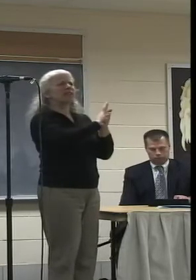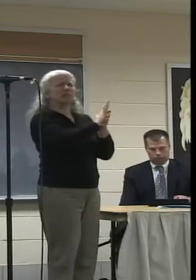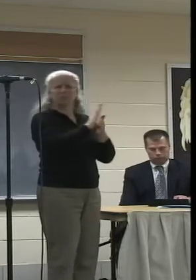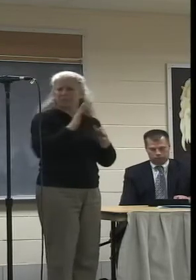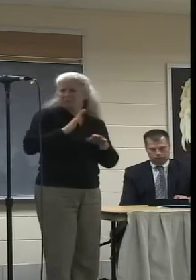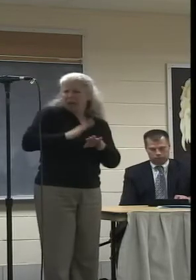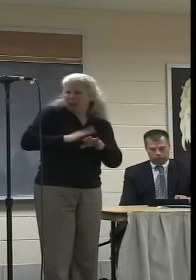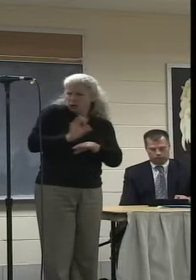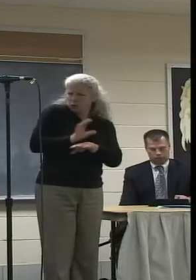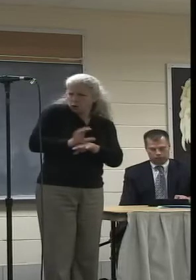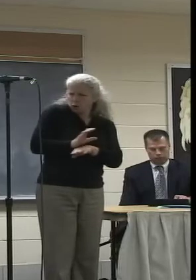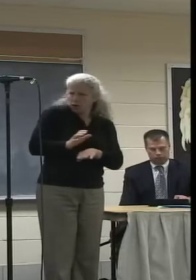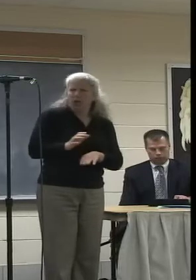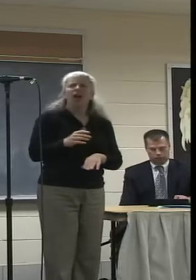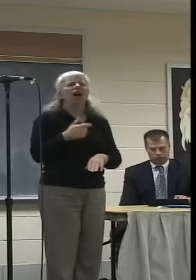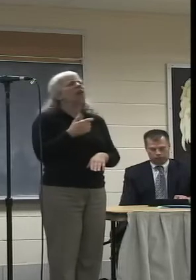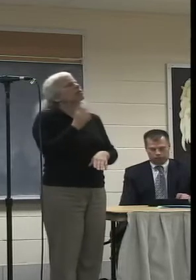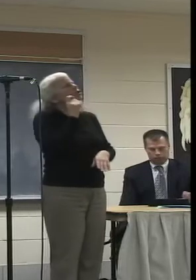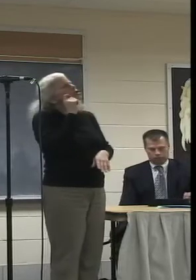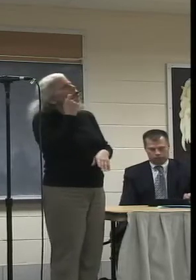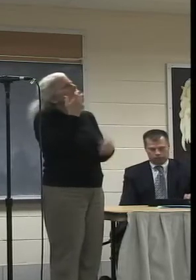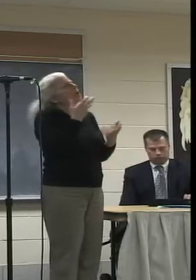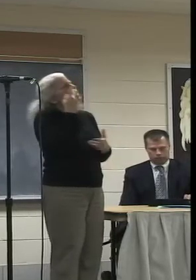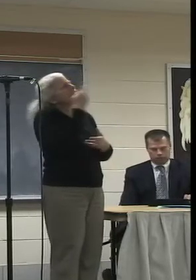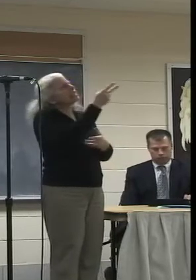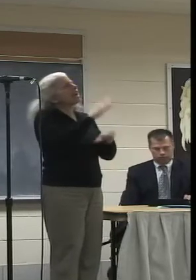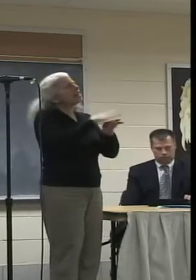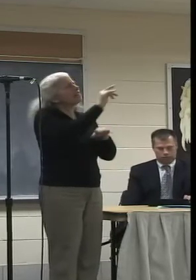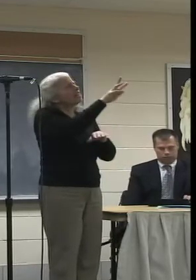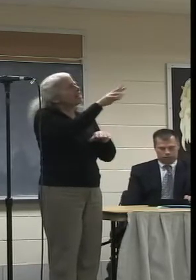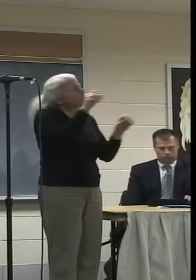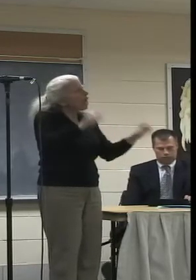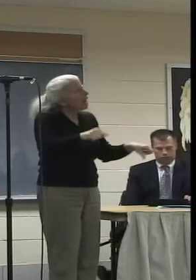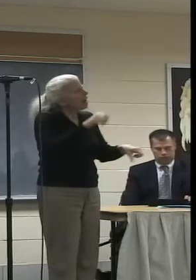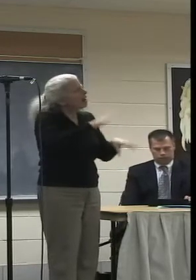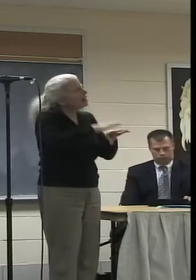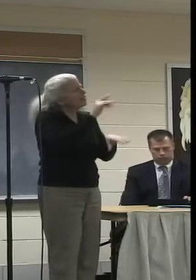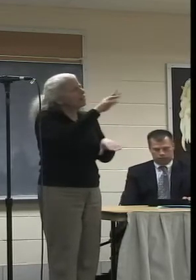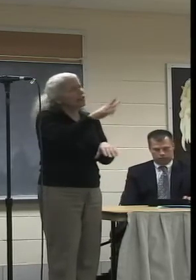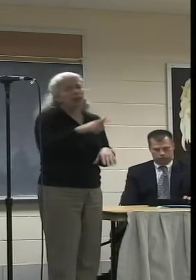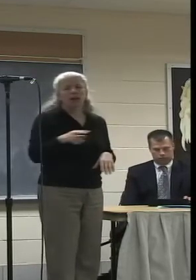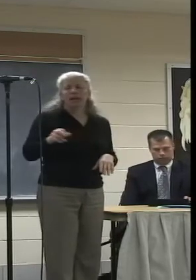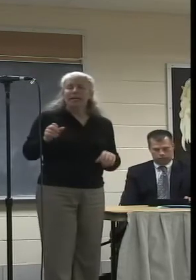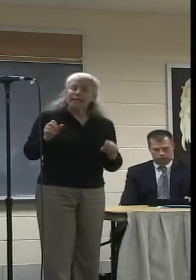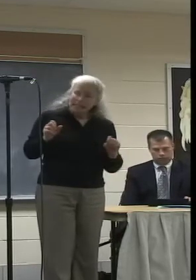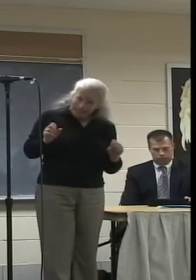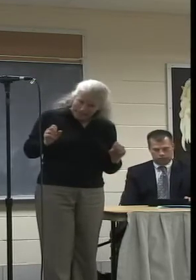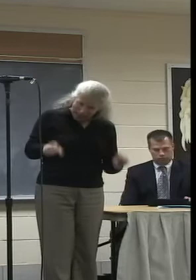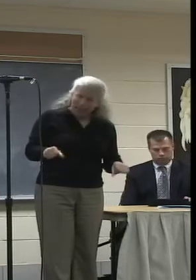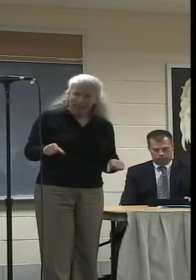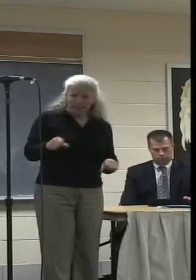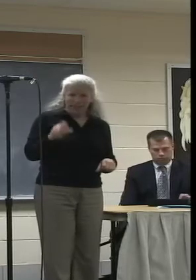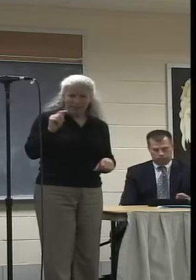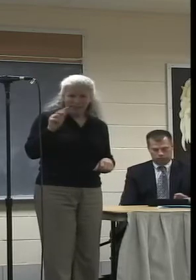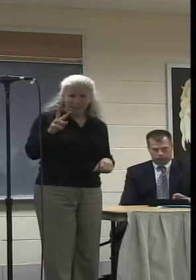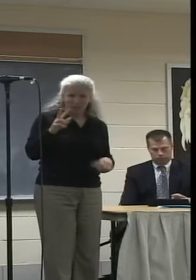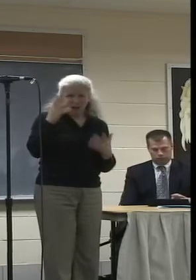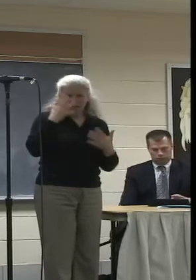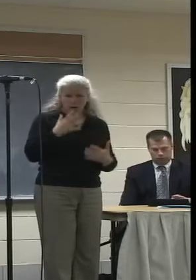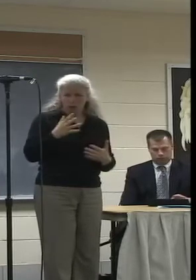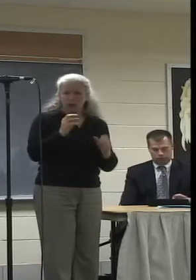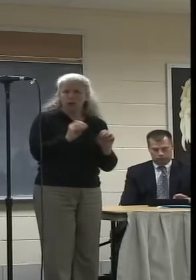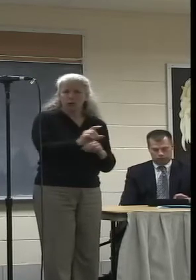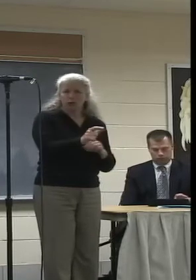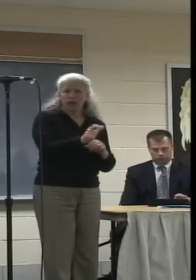online. Oh, that's cool. But I want to watch them on TV. Can't you do that on TV? And I say, yeah, you can do them on TV. But unfortunately, there is no